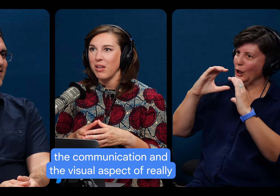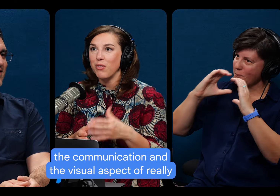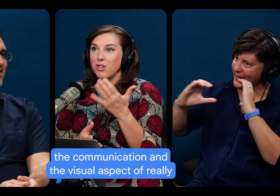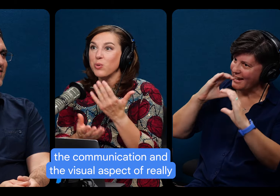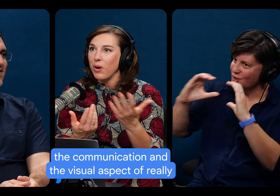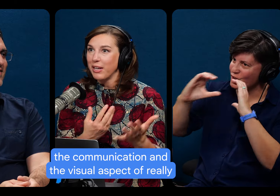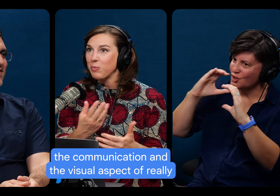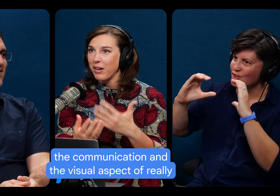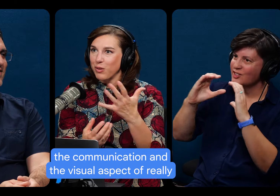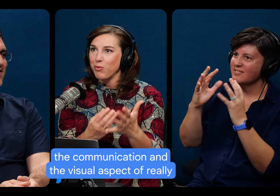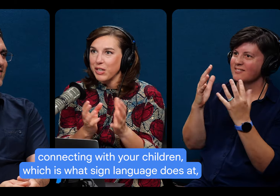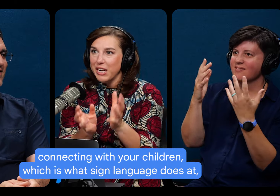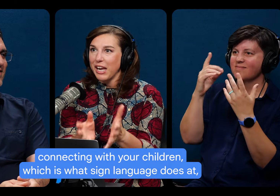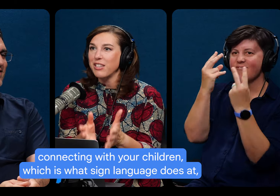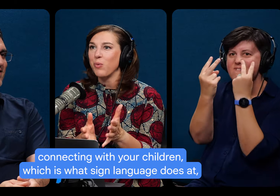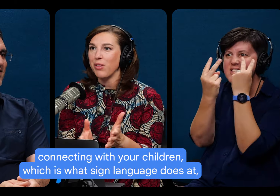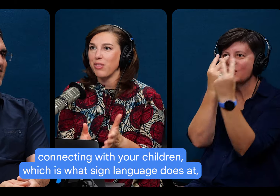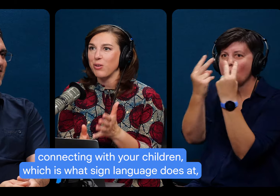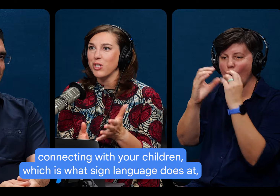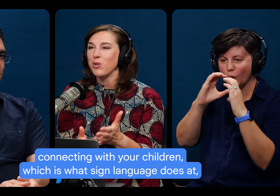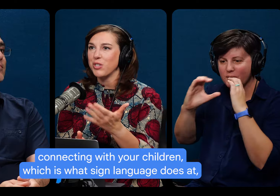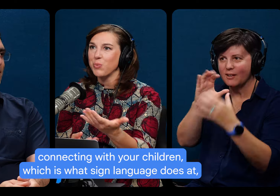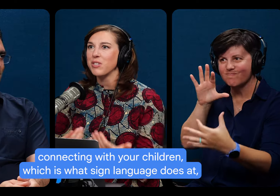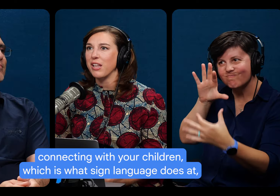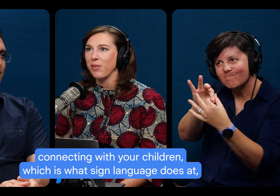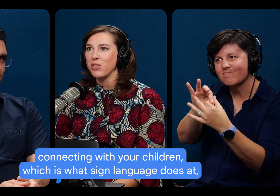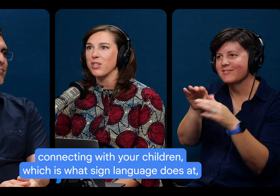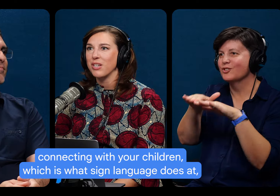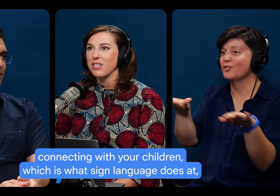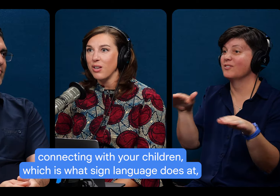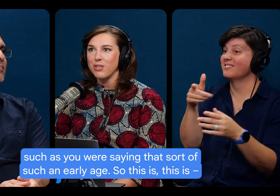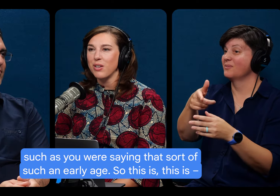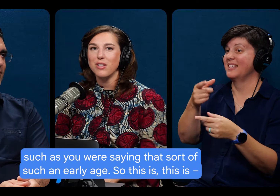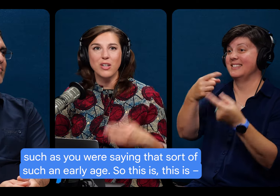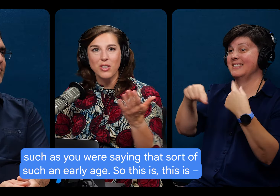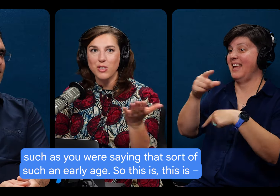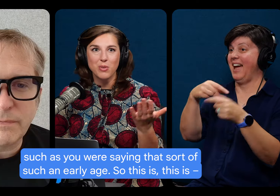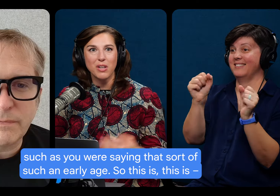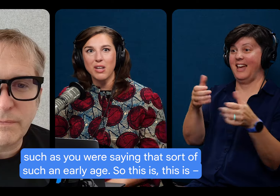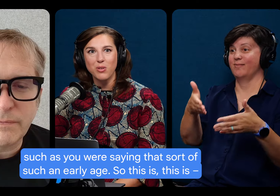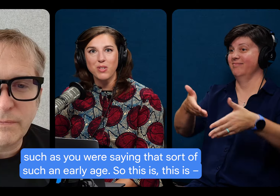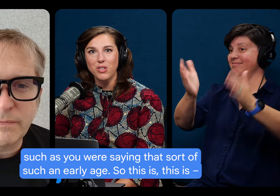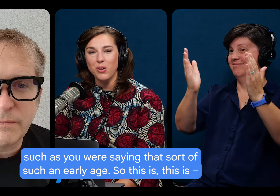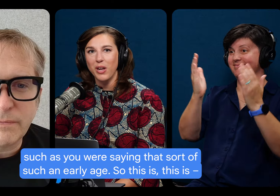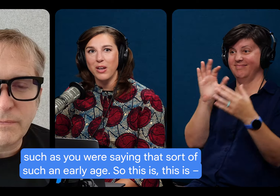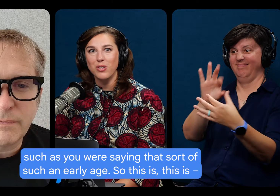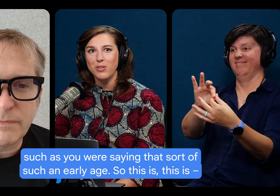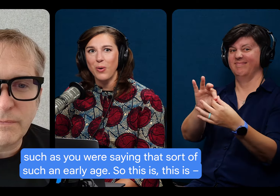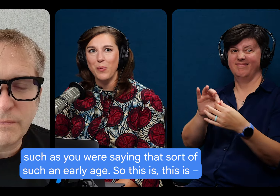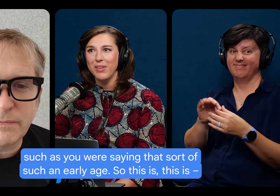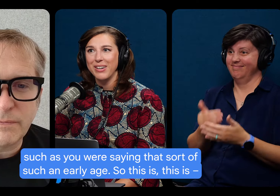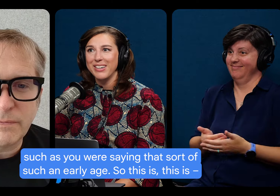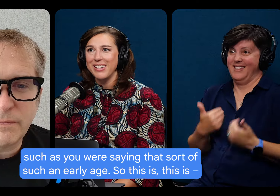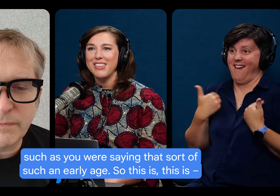and the visual aspect of really connecting with your children, which is what sign language does at such—as you were saying, that's sort of such an early age.